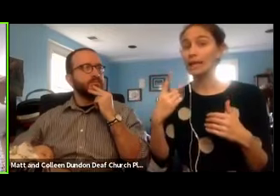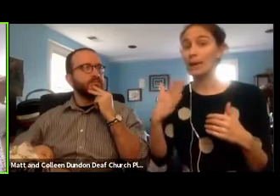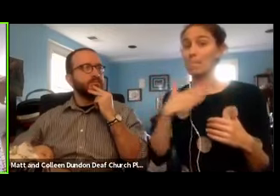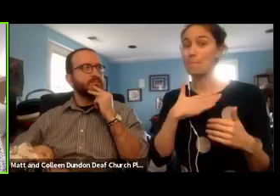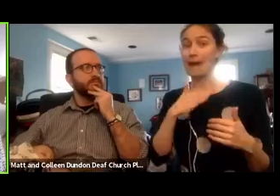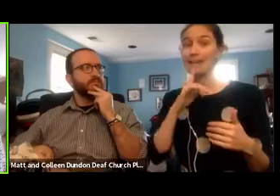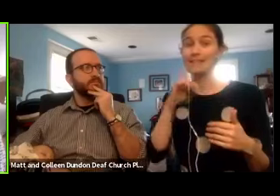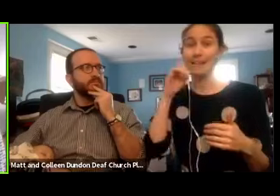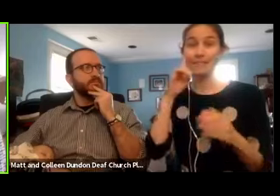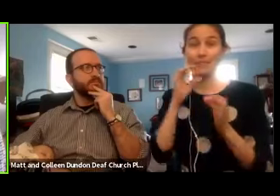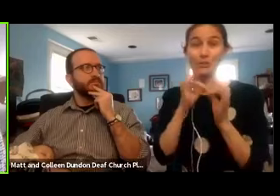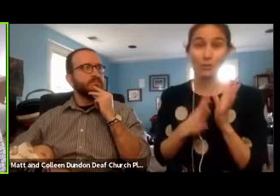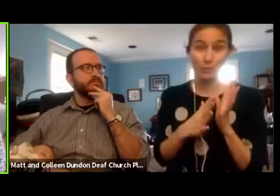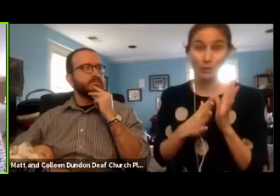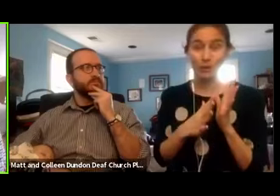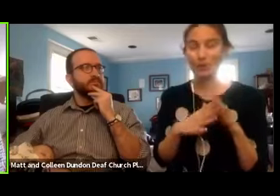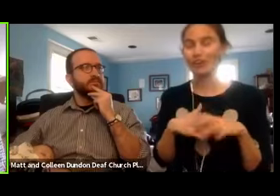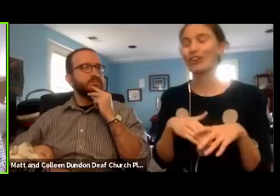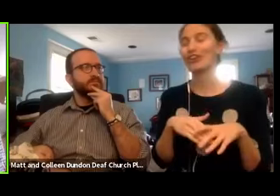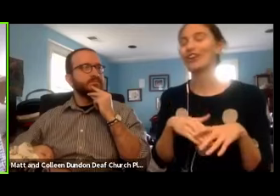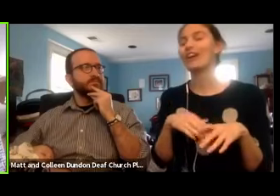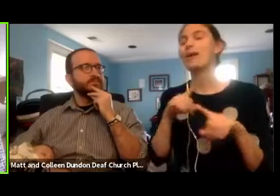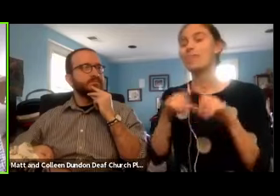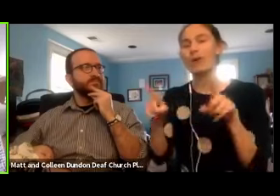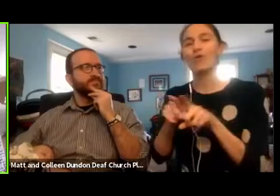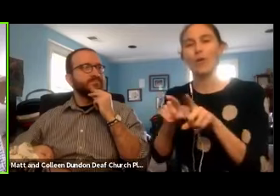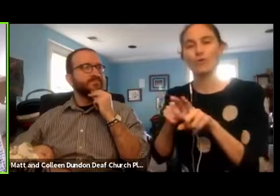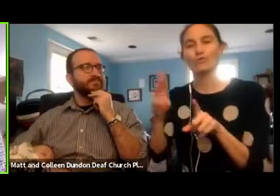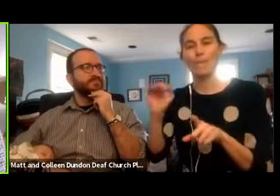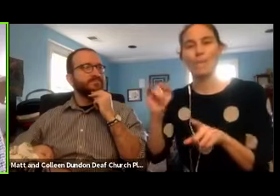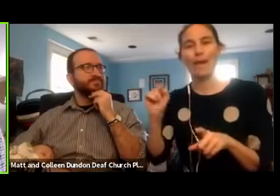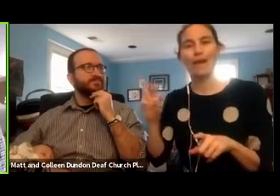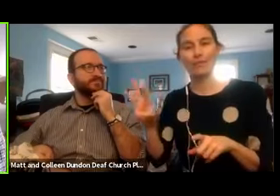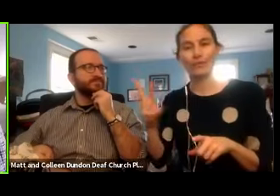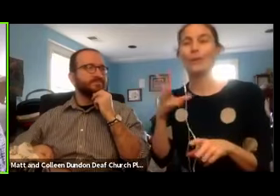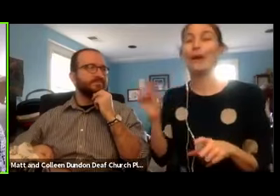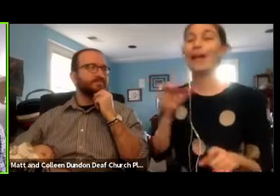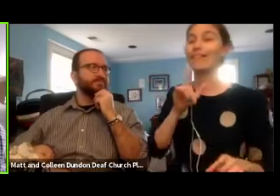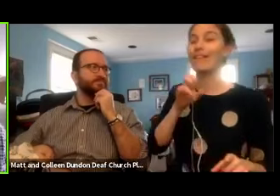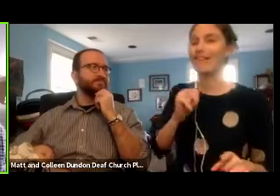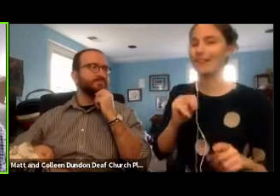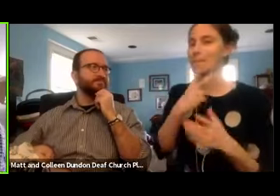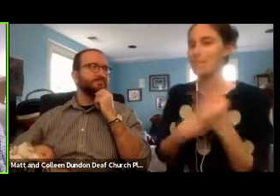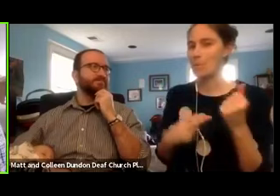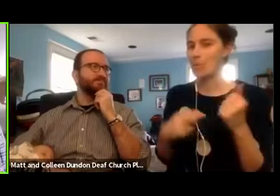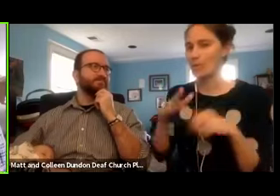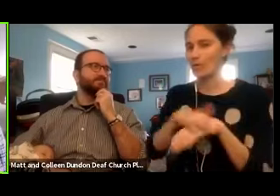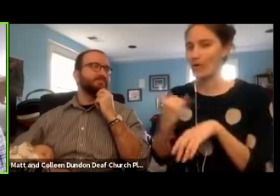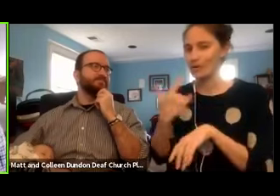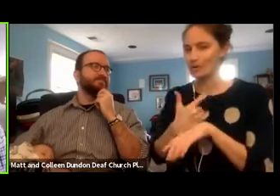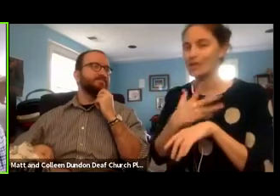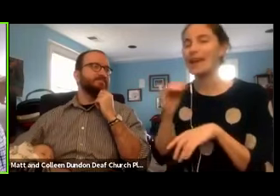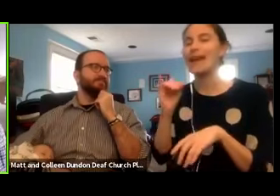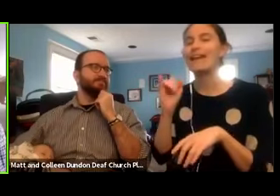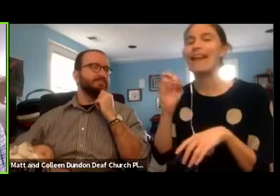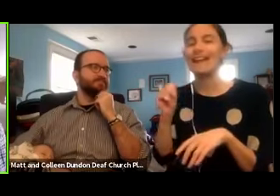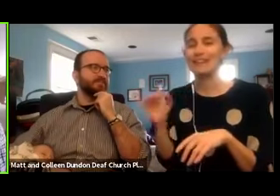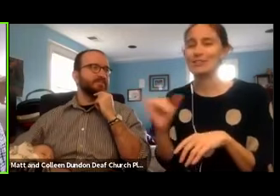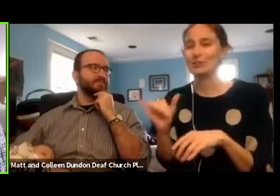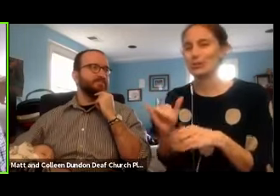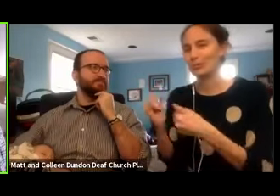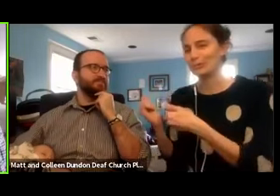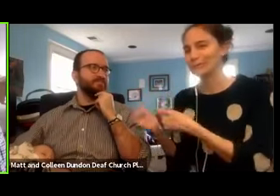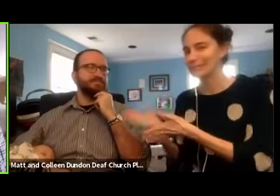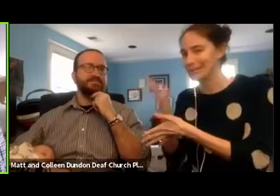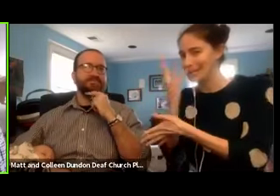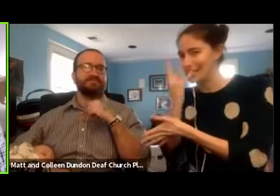deaf interpreter, but Matthew and Colleen both are on today, and Aiden as well, who is